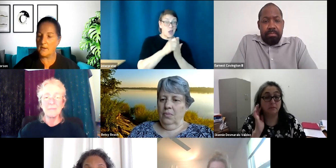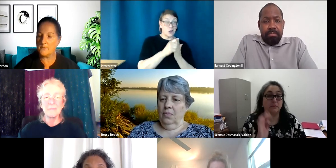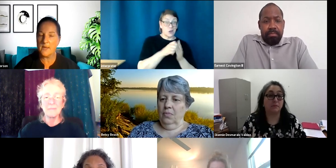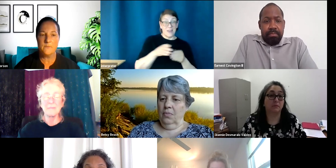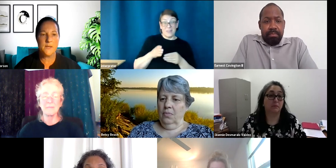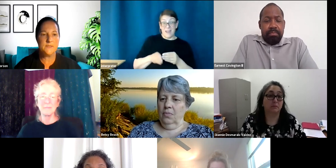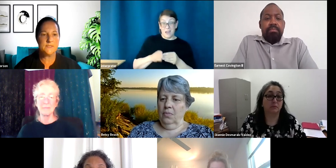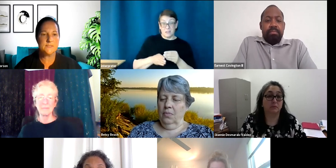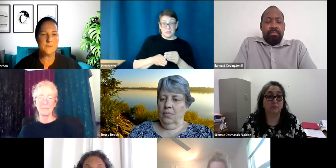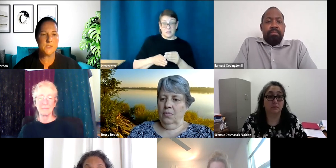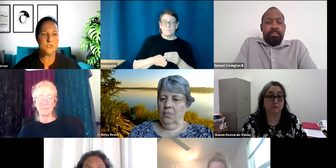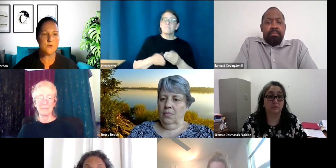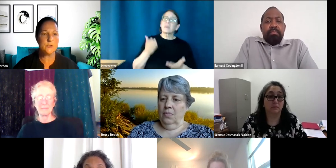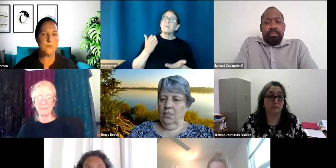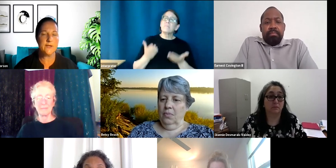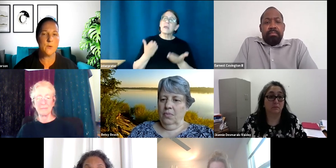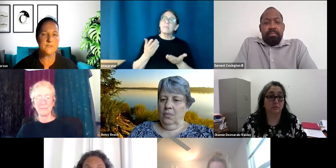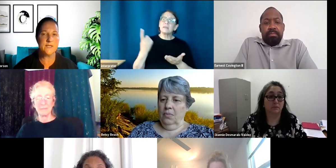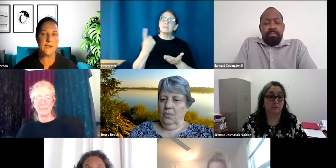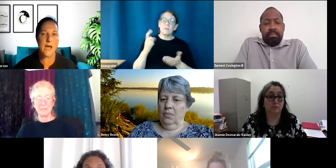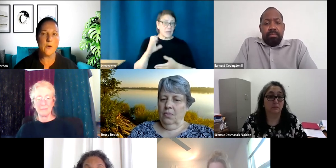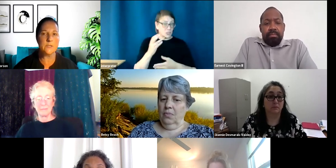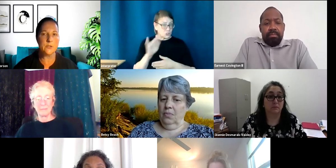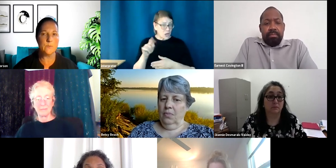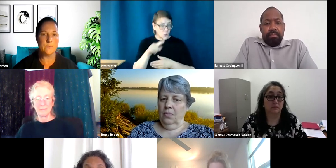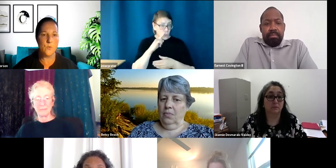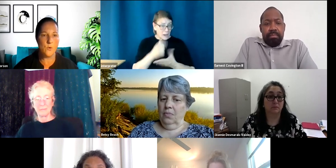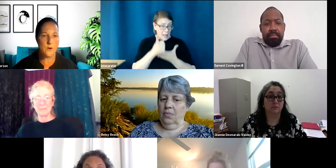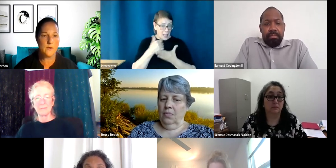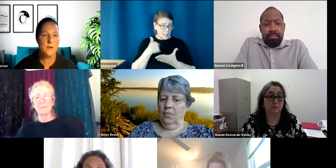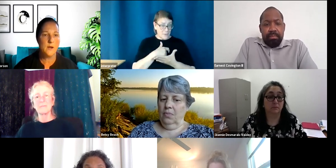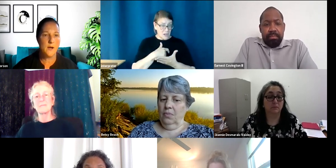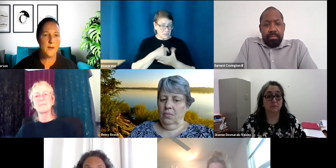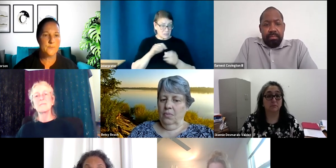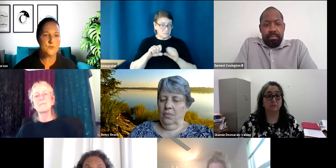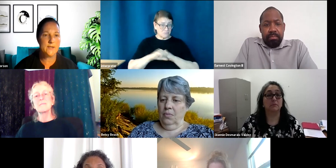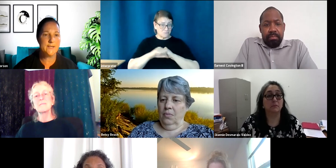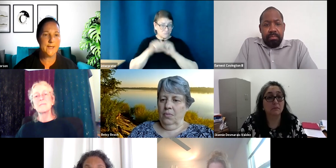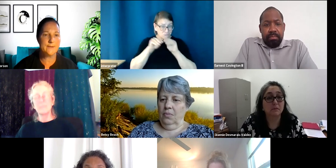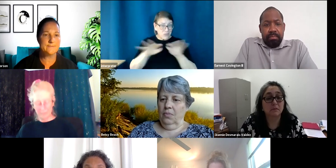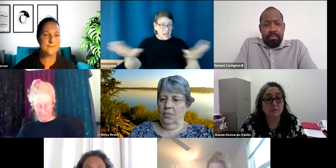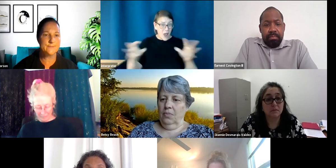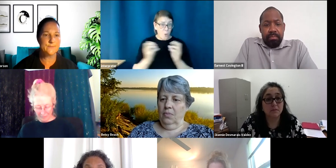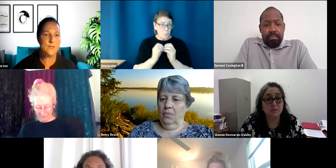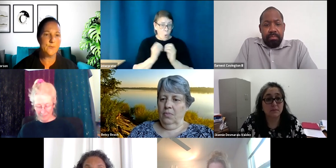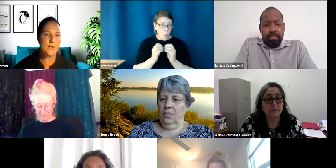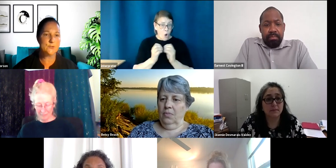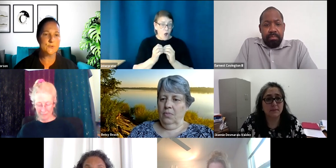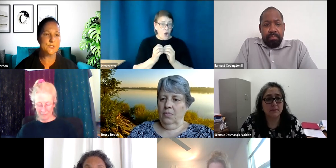um, maybe this is something Cheryl, you can help us get out a little bit more, um, trying to get people that are